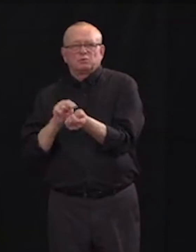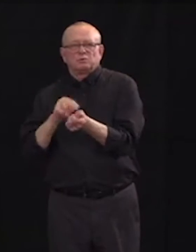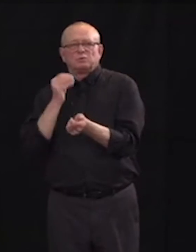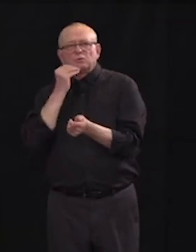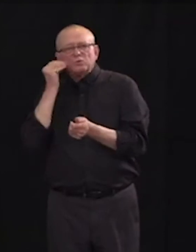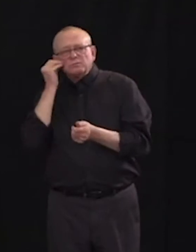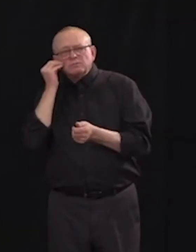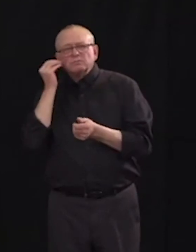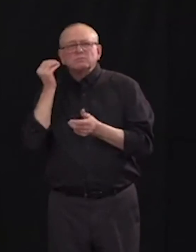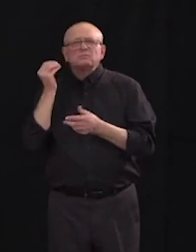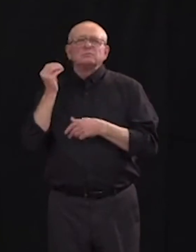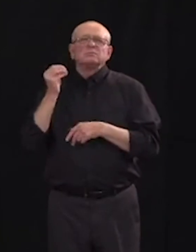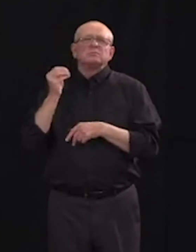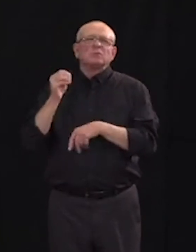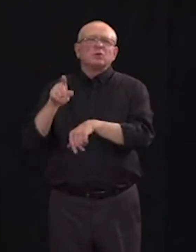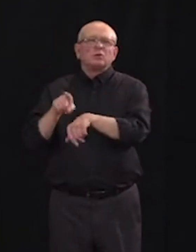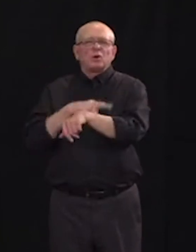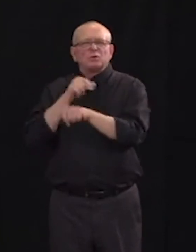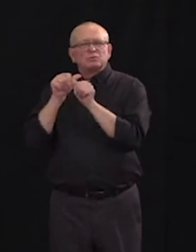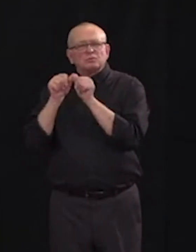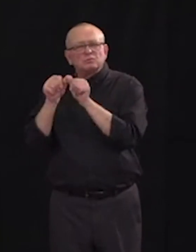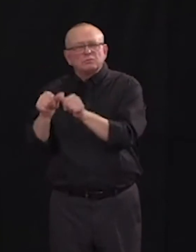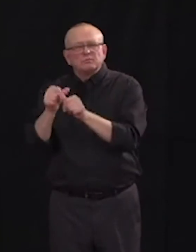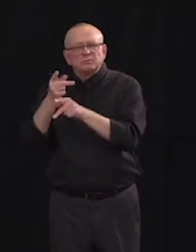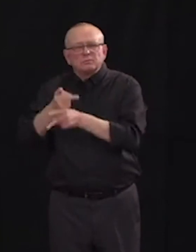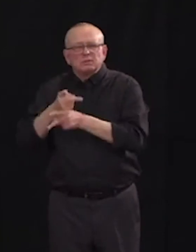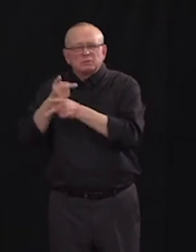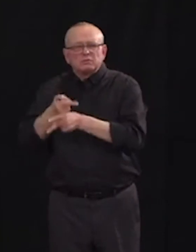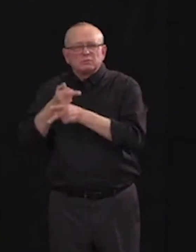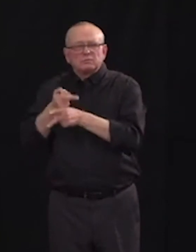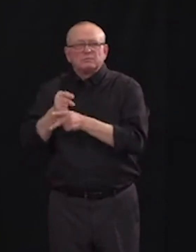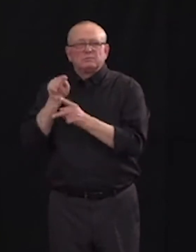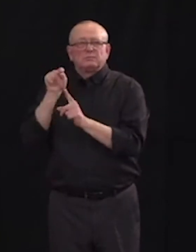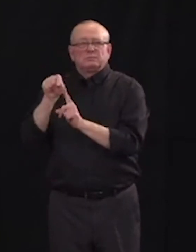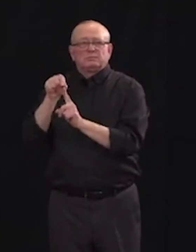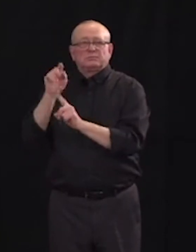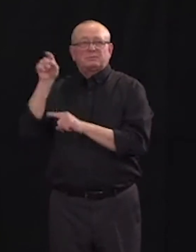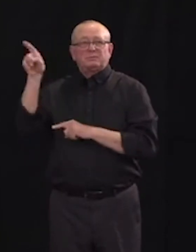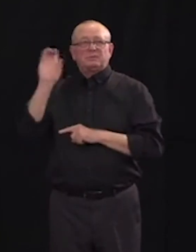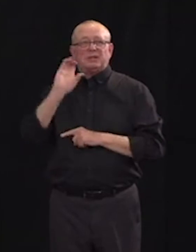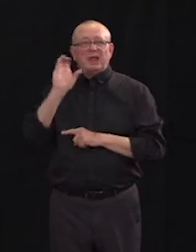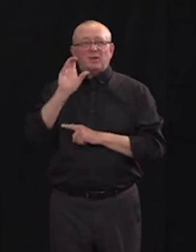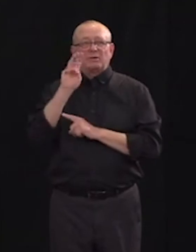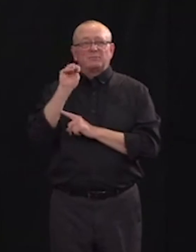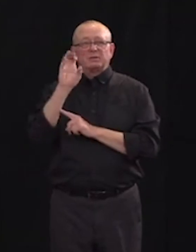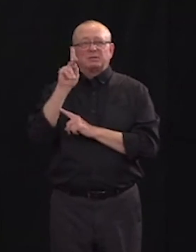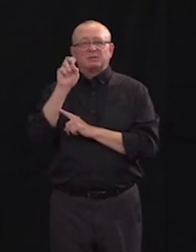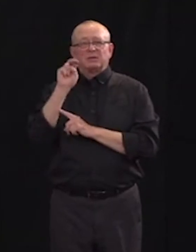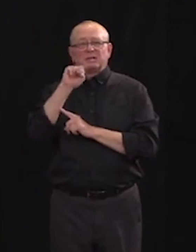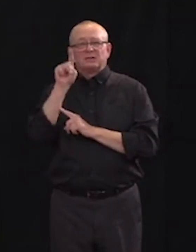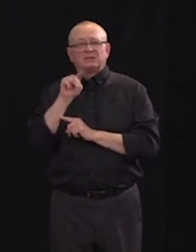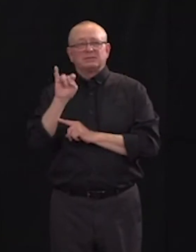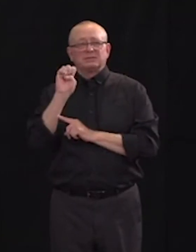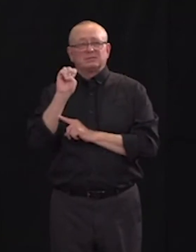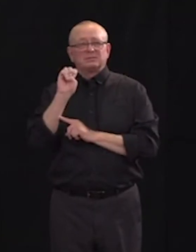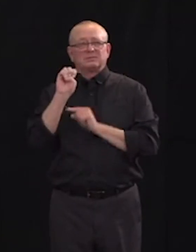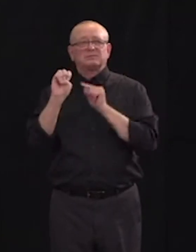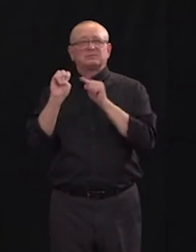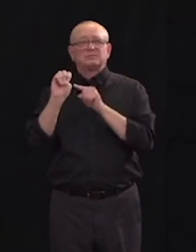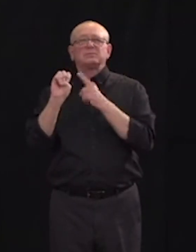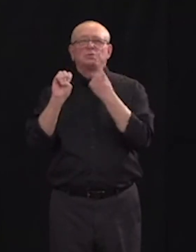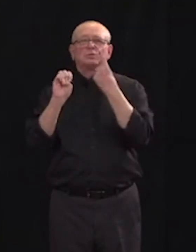a female in her 70s at Calgary's Mackenzie Town facility, and a male in his 80s at Edmonton's Rosedale facility.